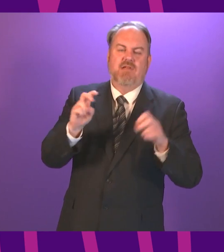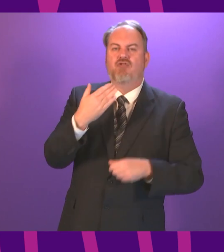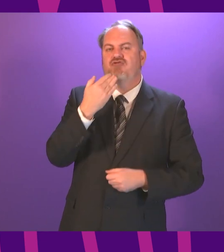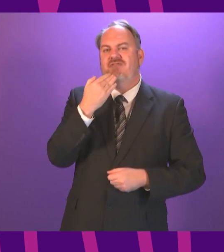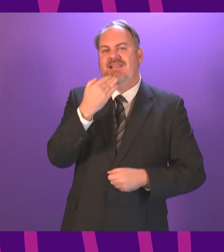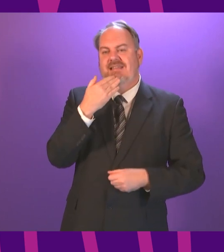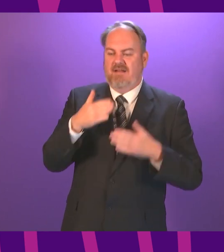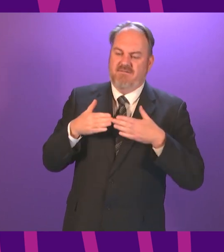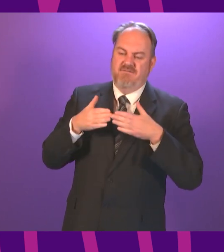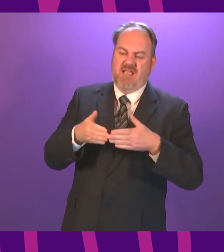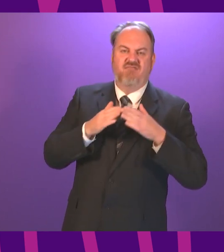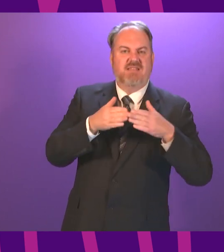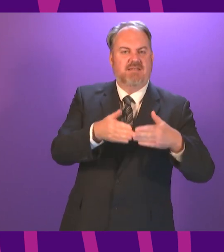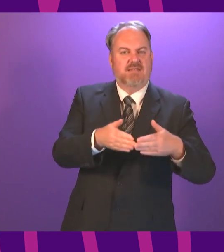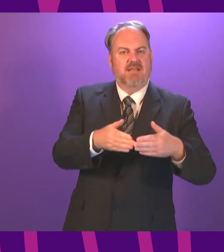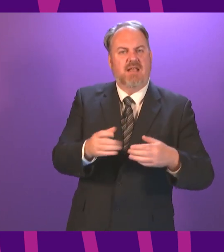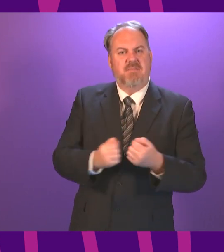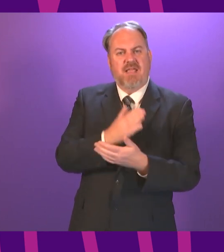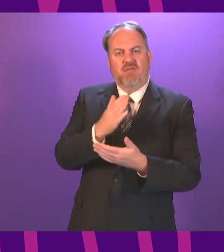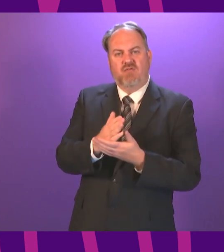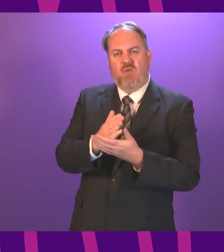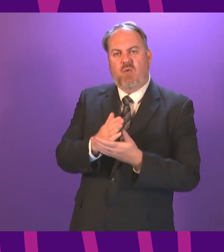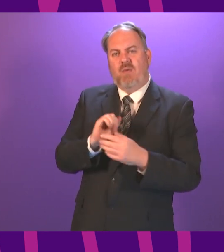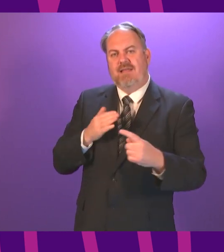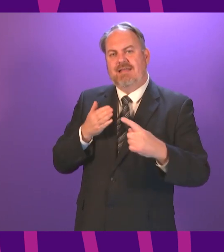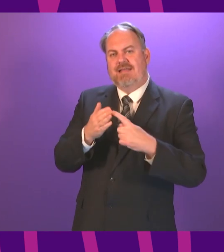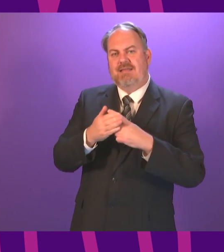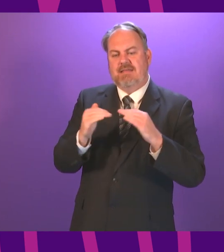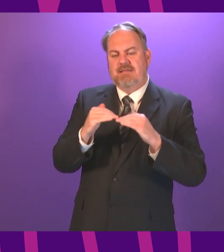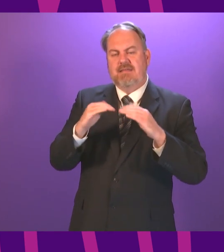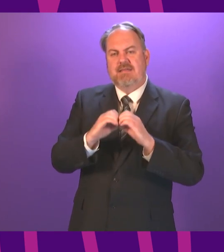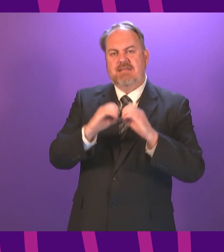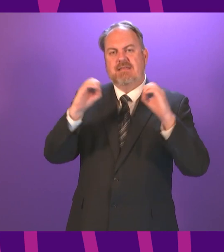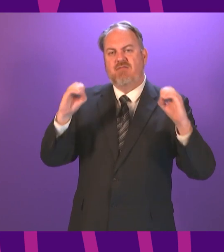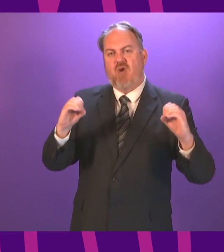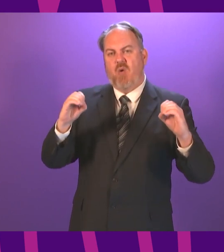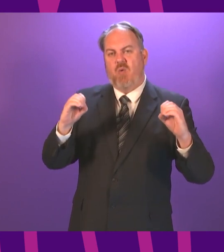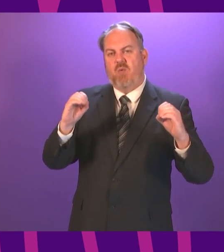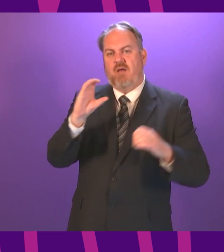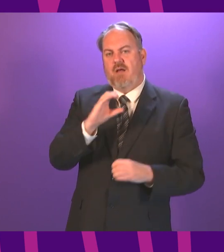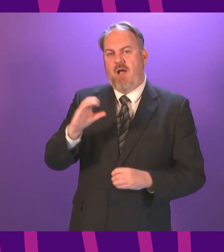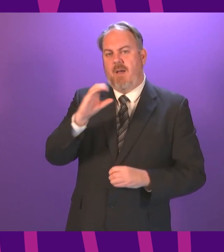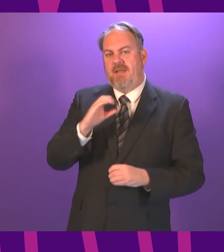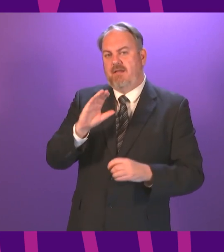and help us meet our net-zero targets? Minister. Well, as